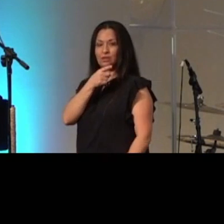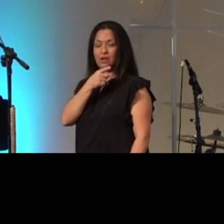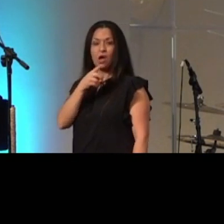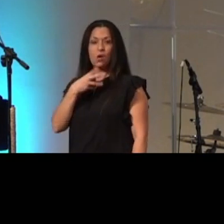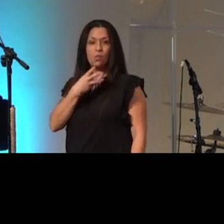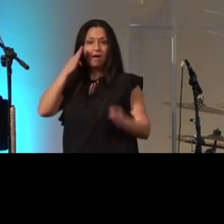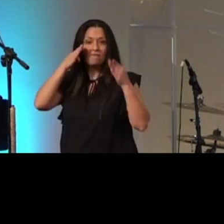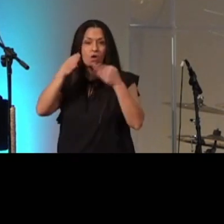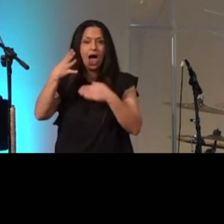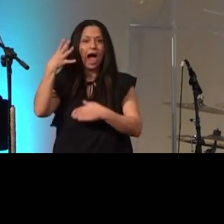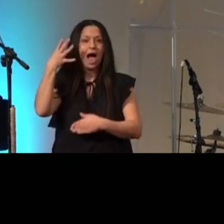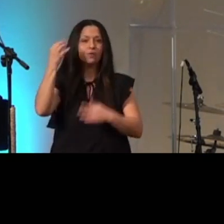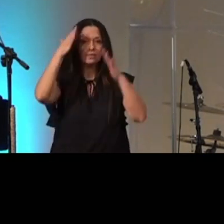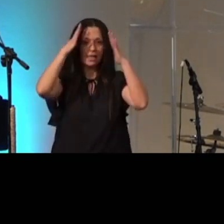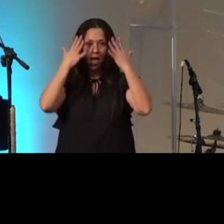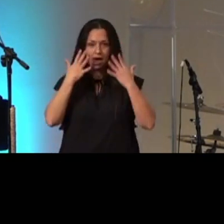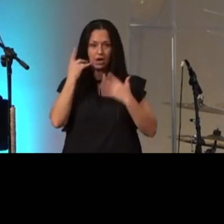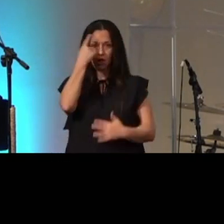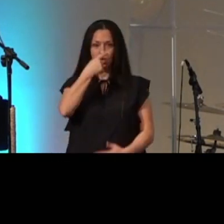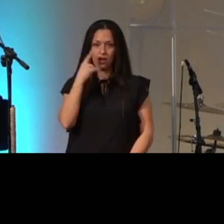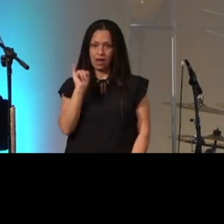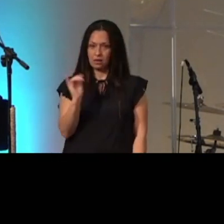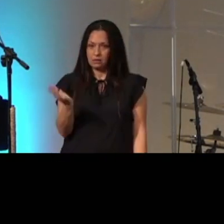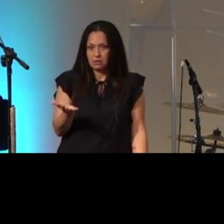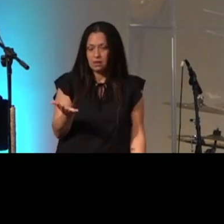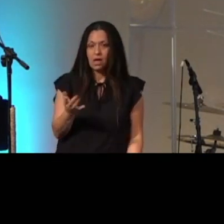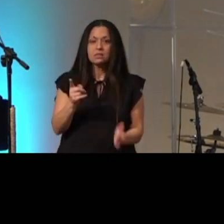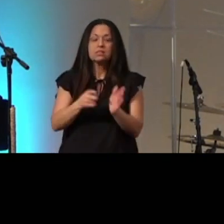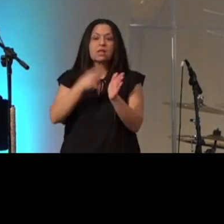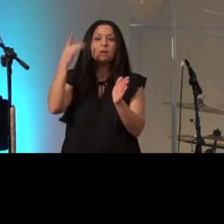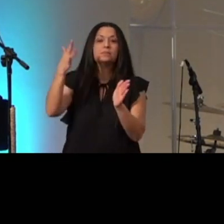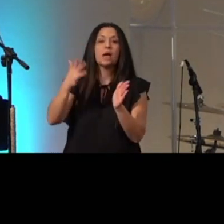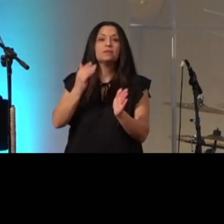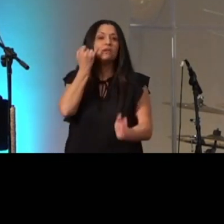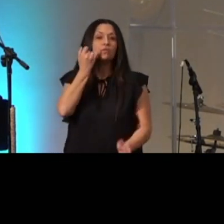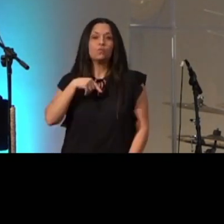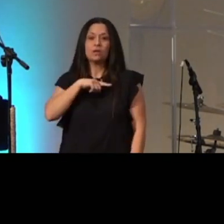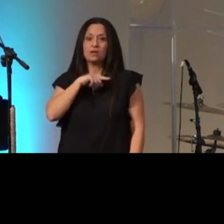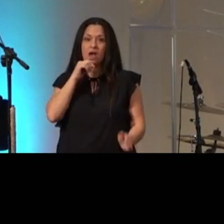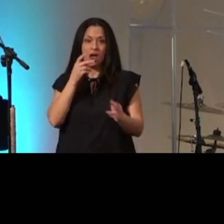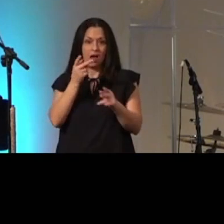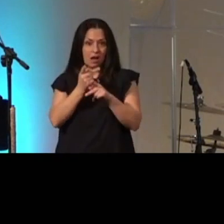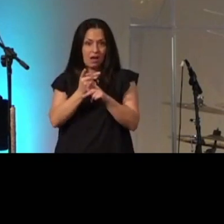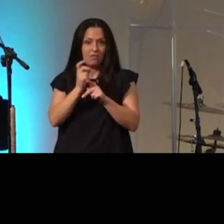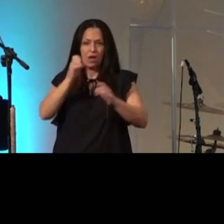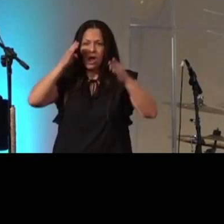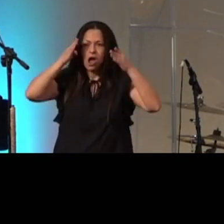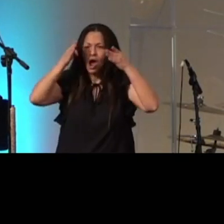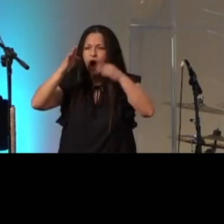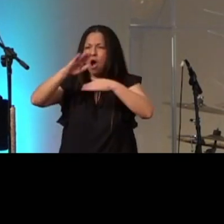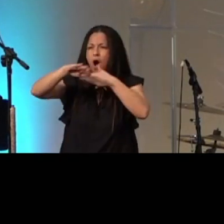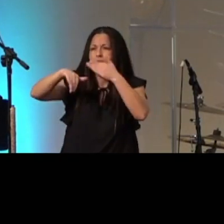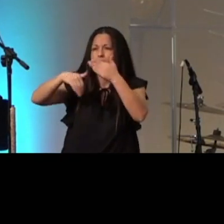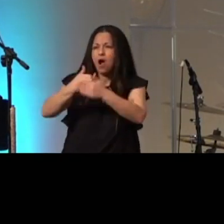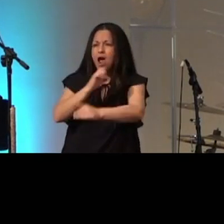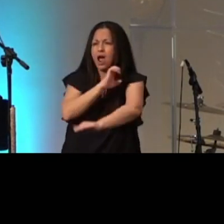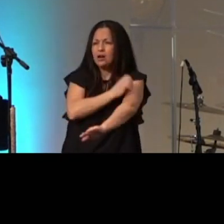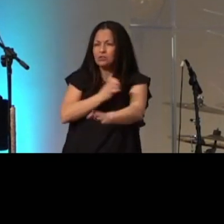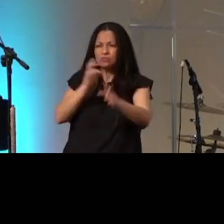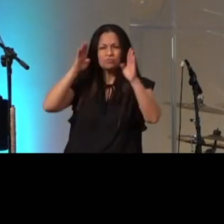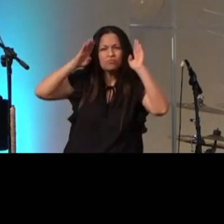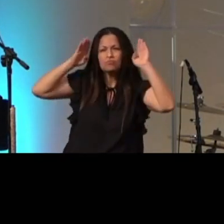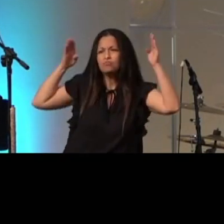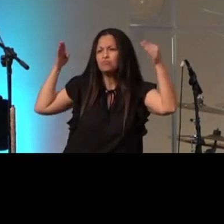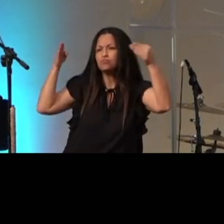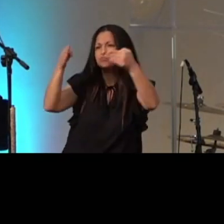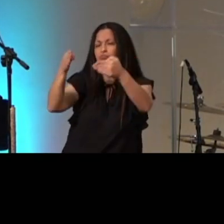the outward appearance and sometimes if we're not careful we can concentrate all our energy and effort on eating pure food